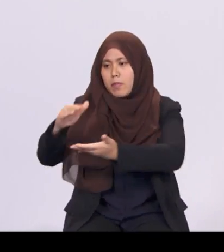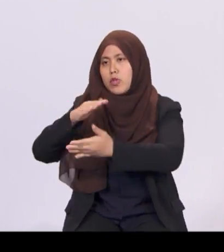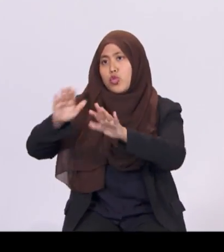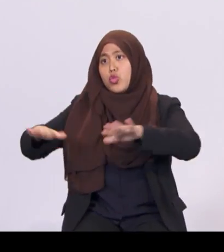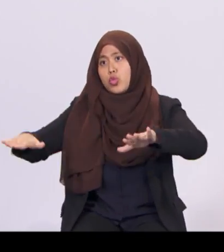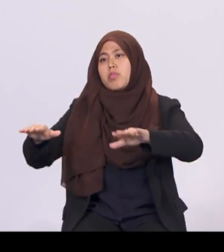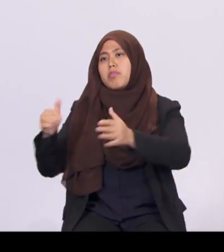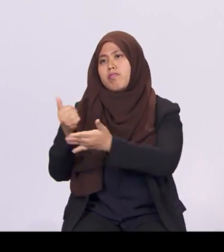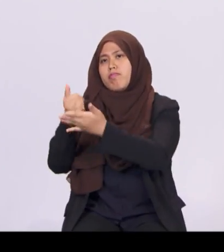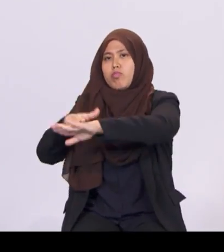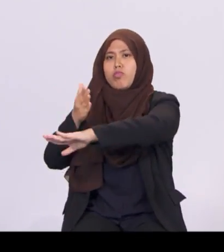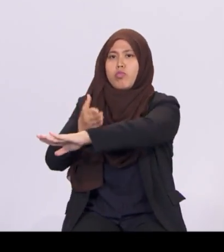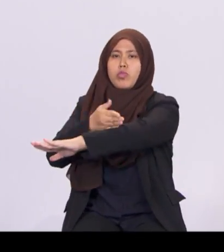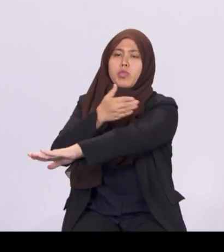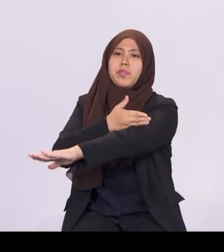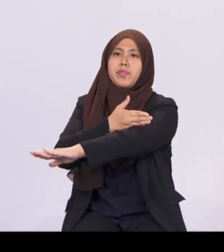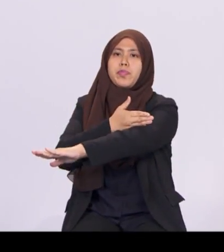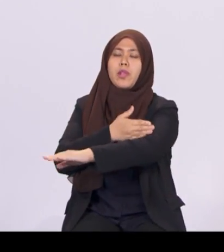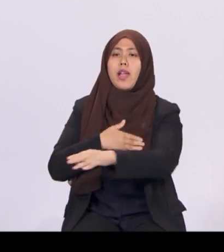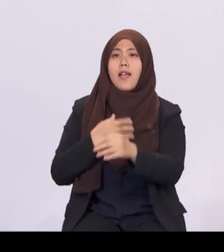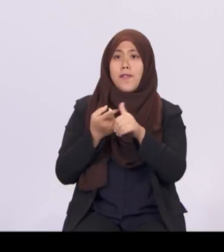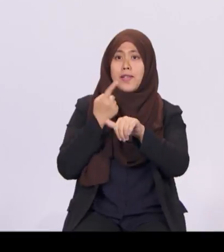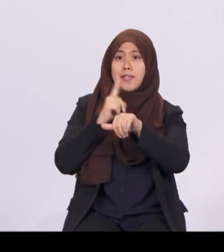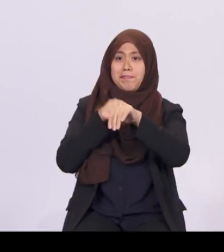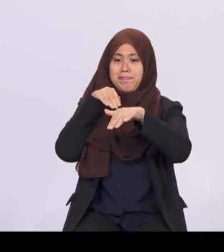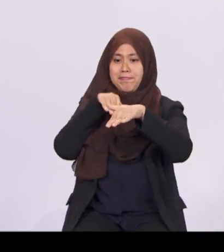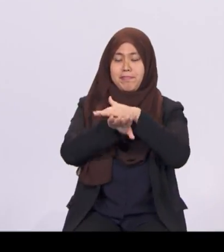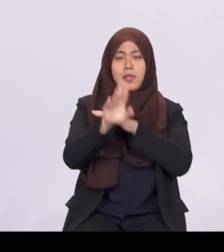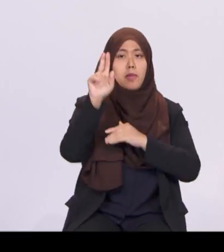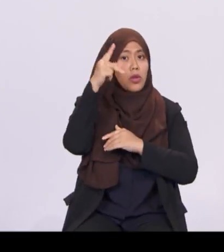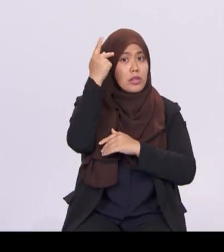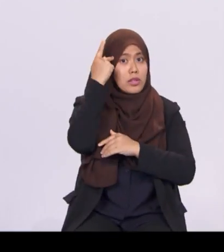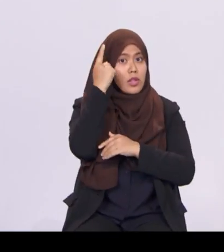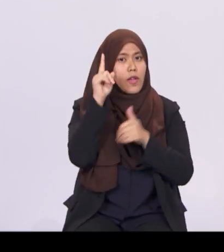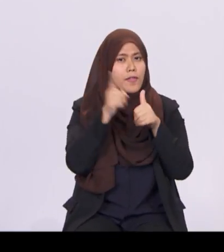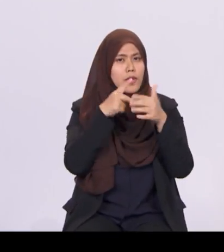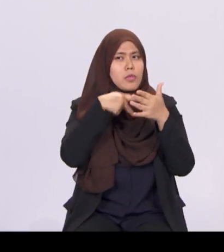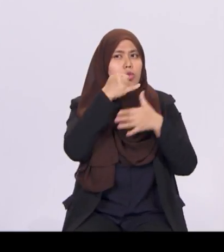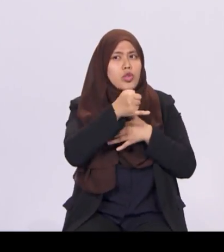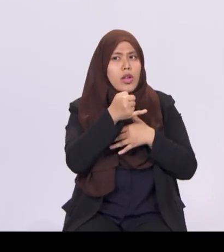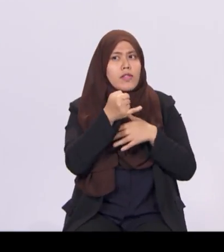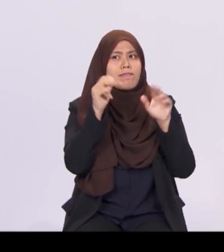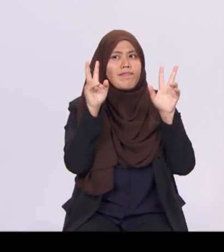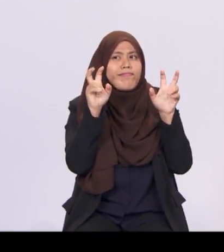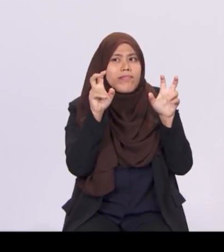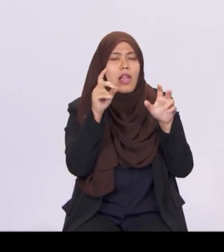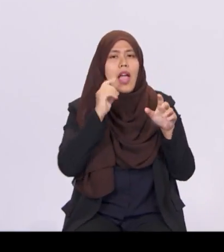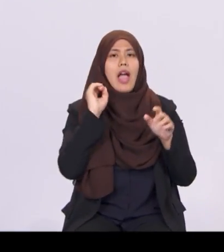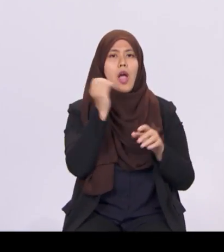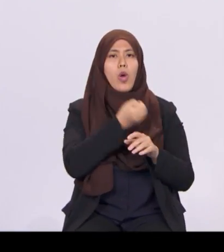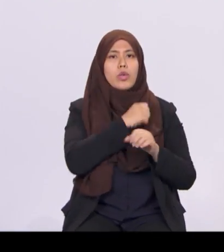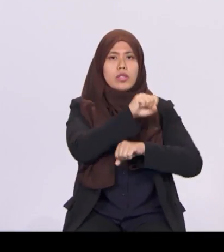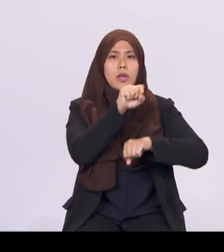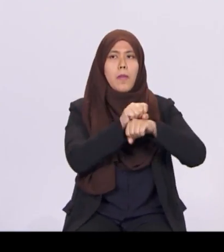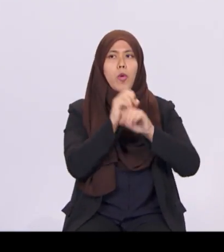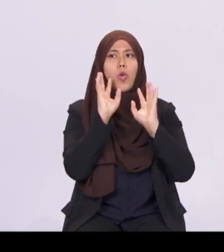When I first entered politics, one of my first projects was our Singapore Conversation. It gave me and my colleagues